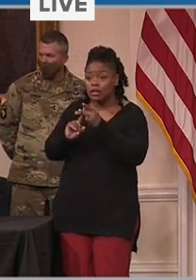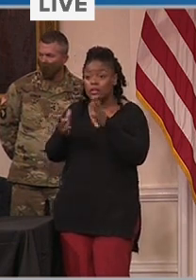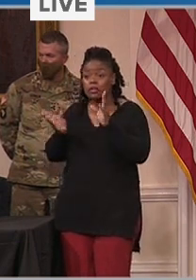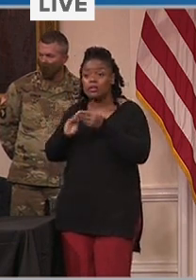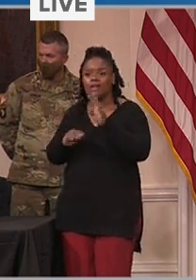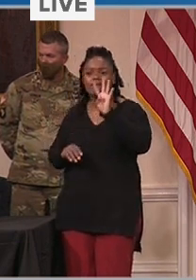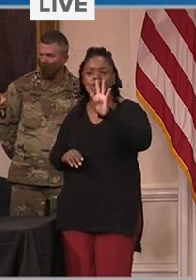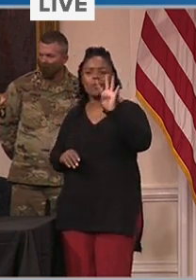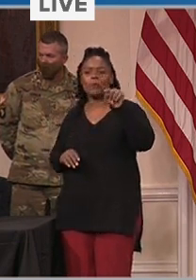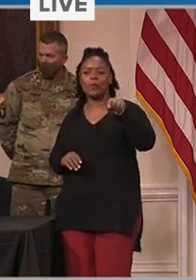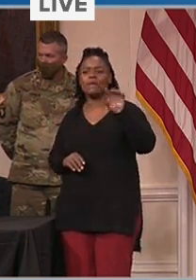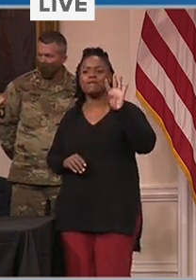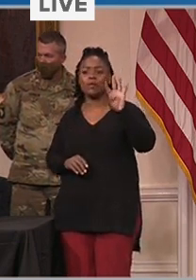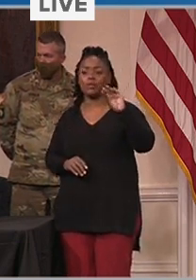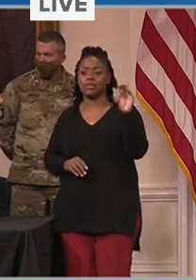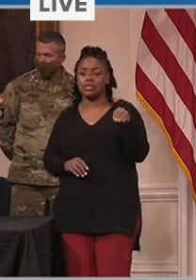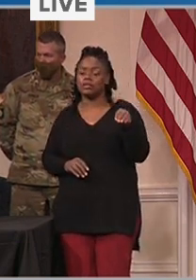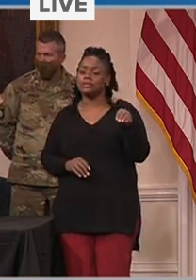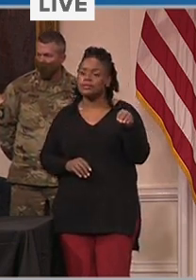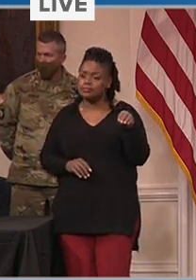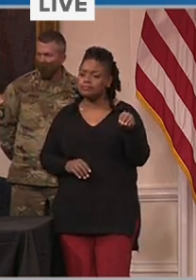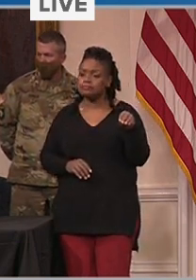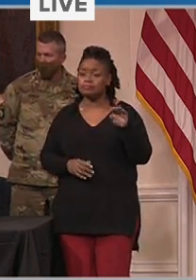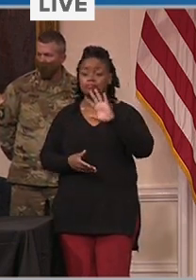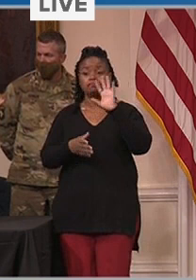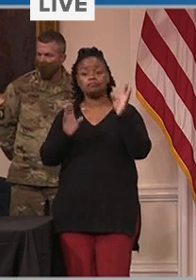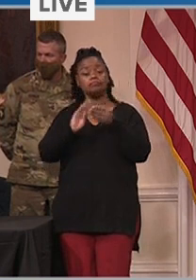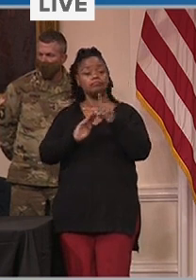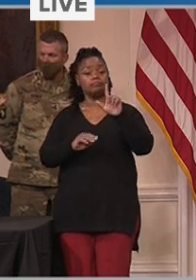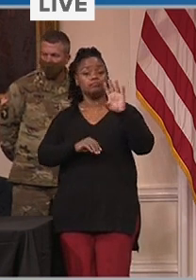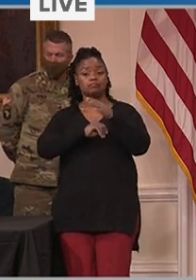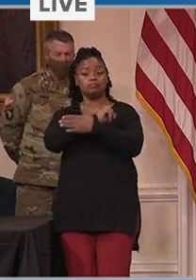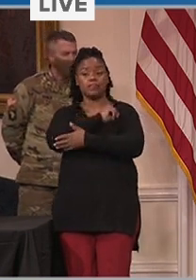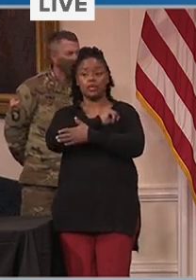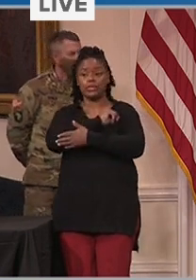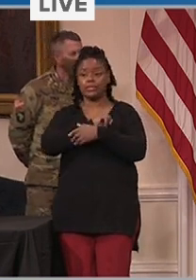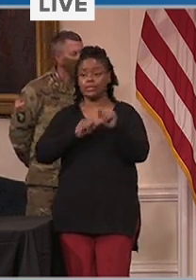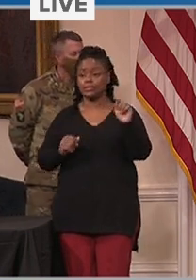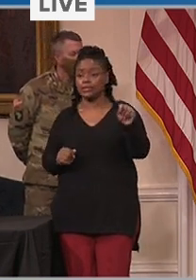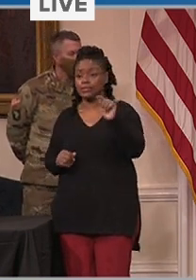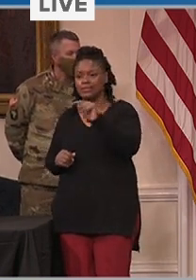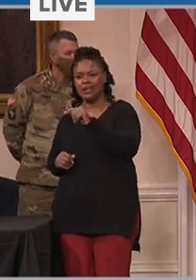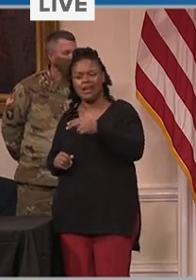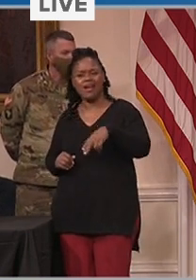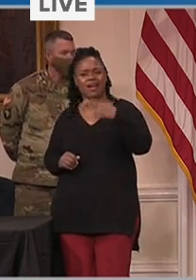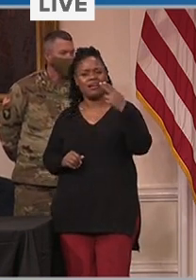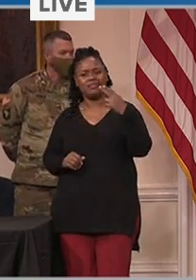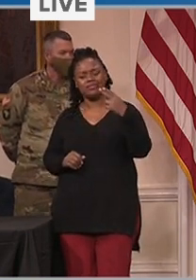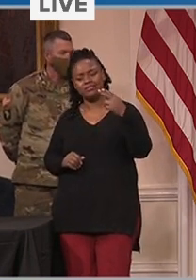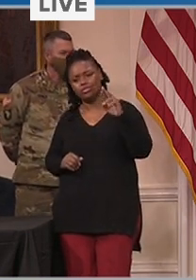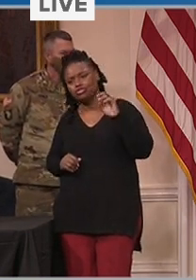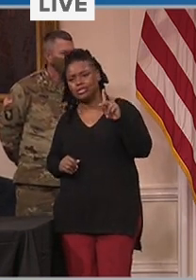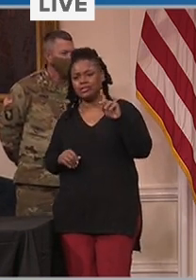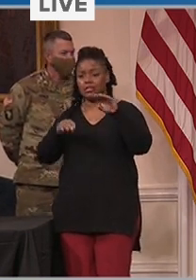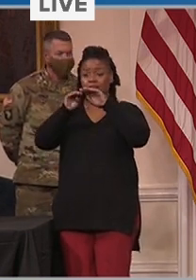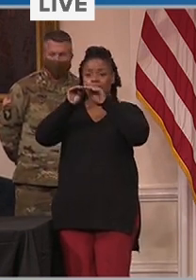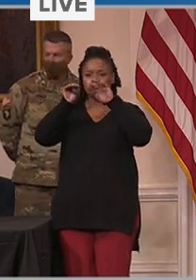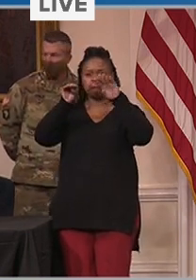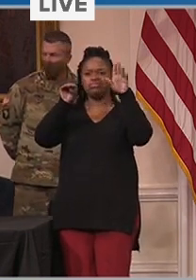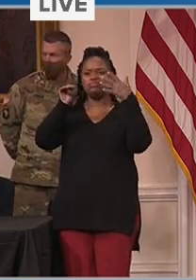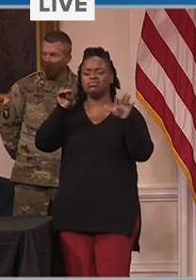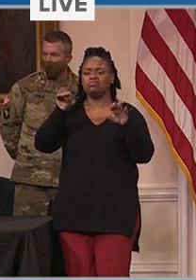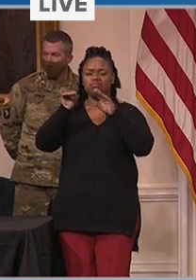our jurisdictions are still in the red zone for cases, according to the federal government. As of today, one